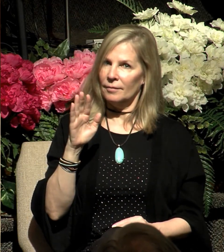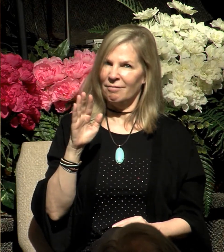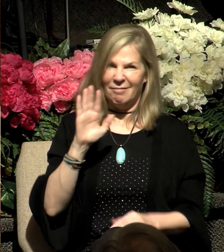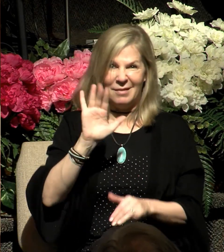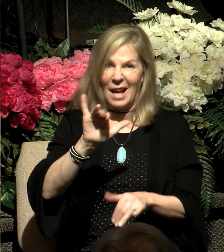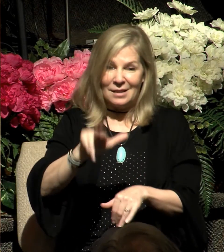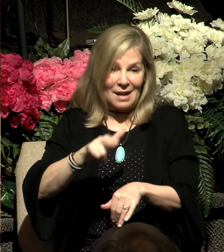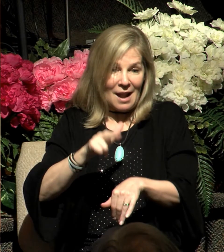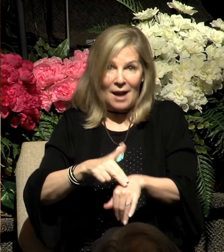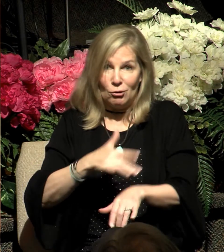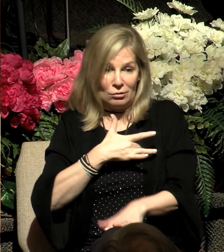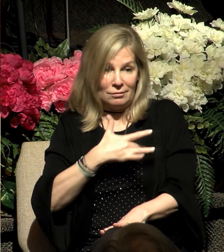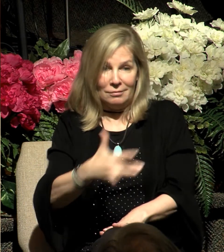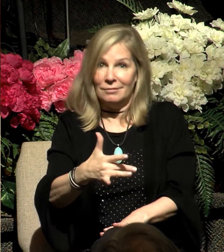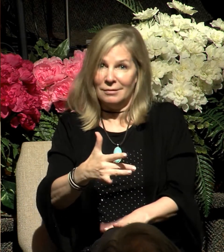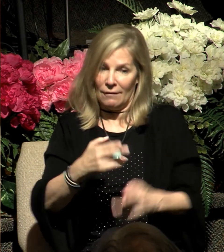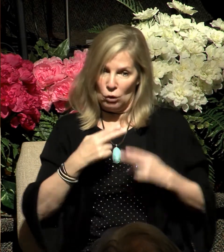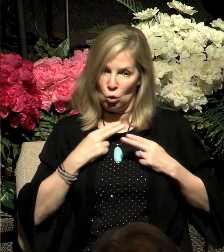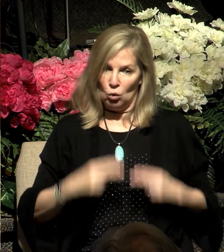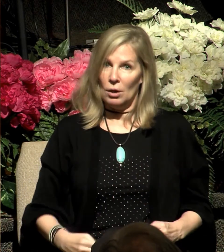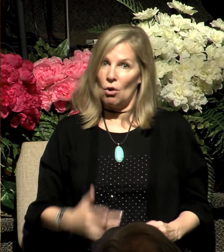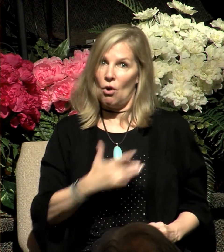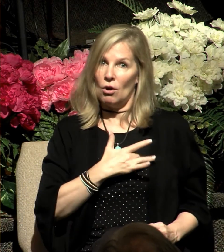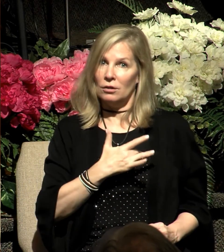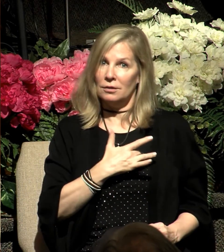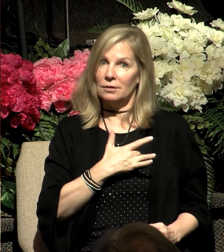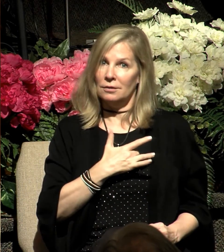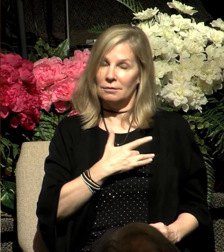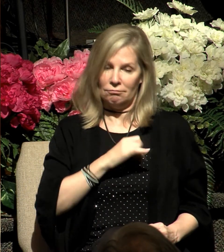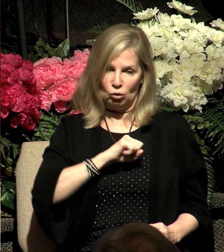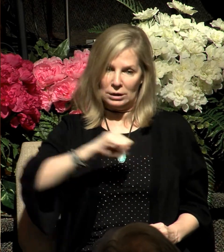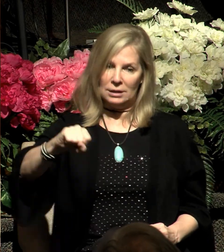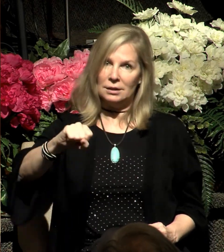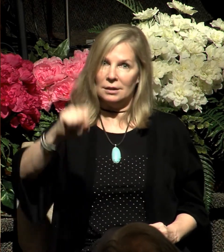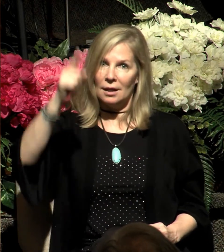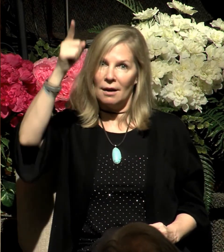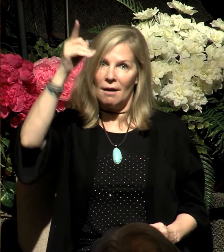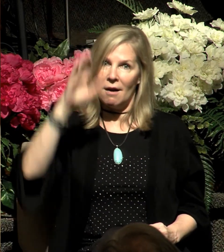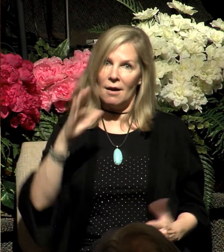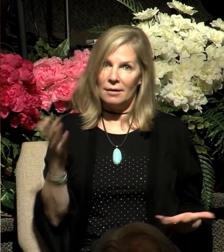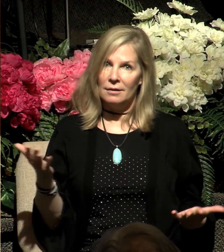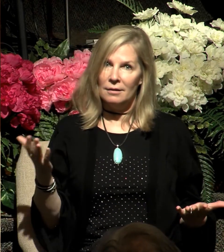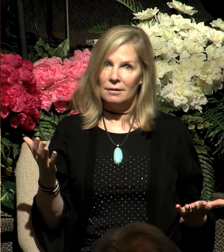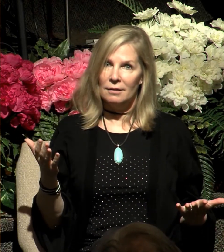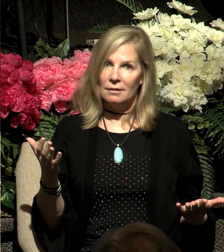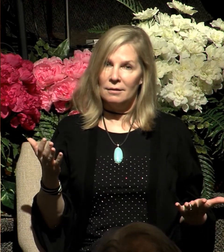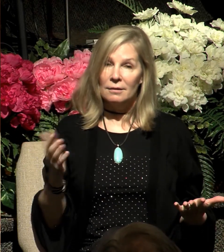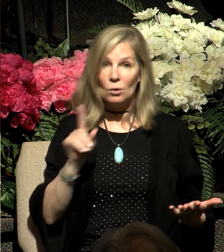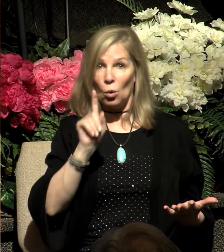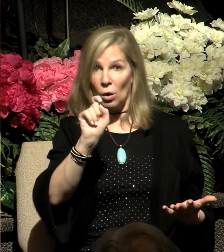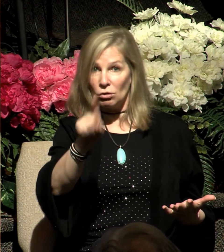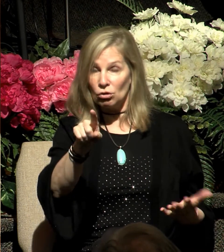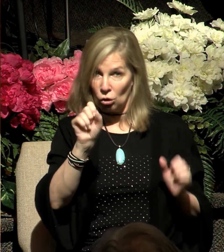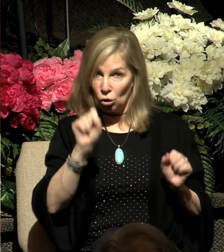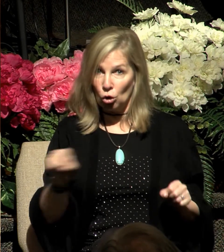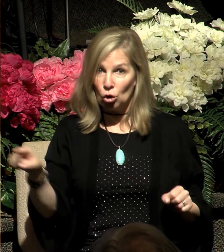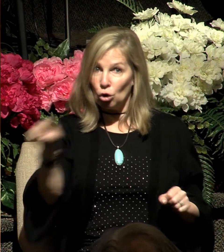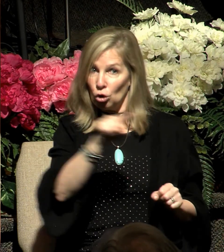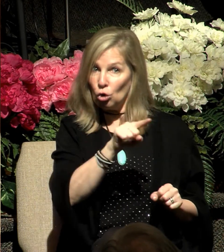inclination of the human heart to resist God. So could you be someone who claims